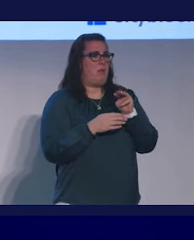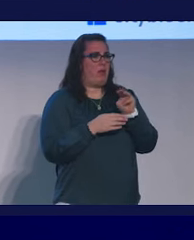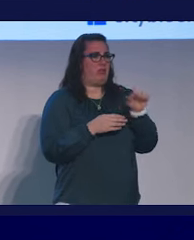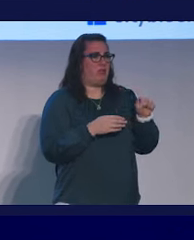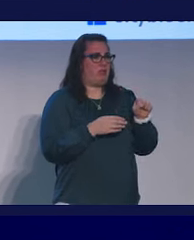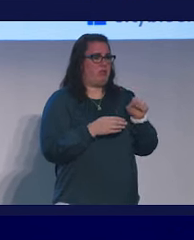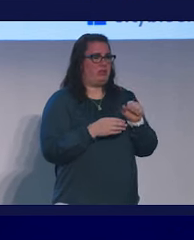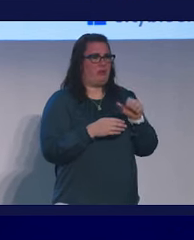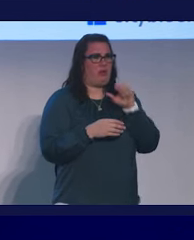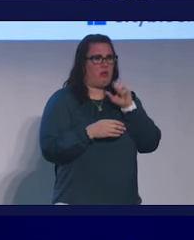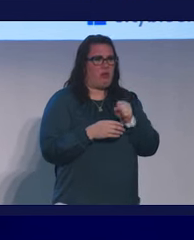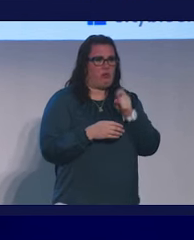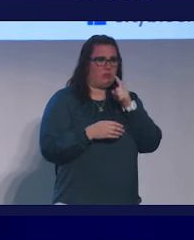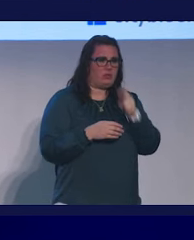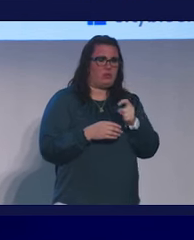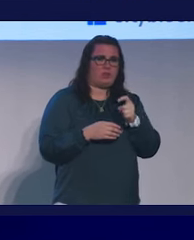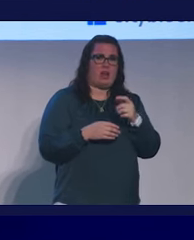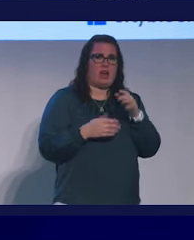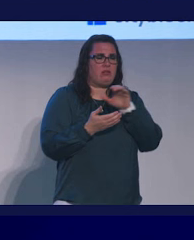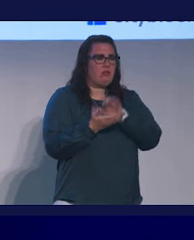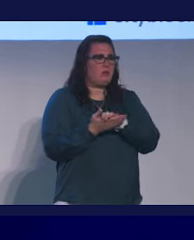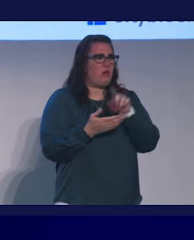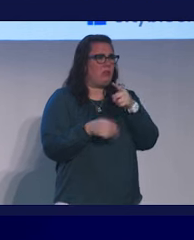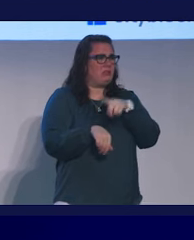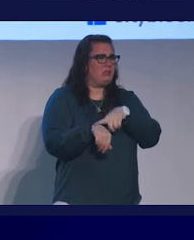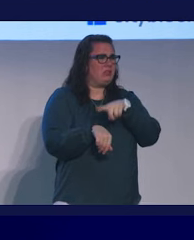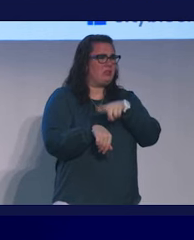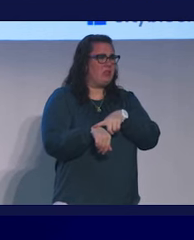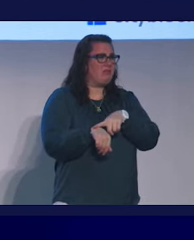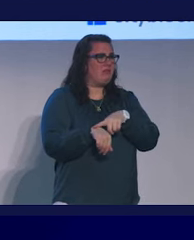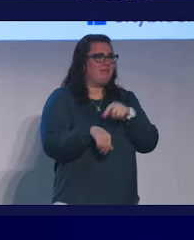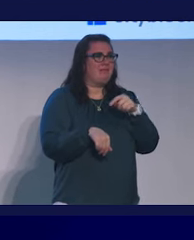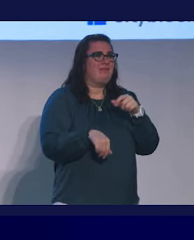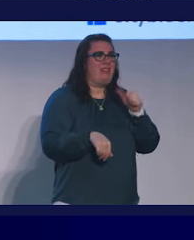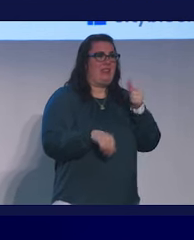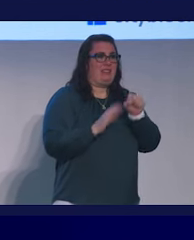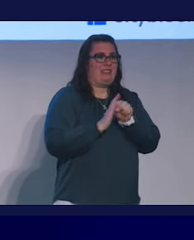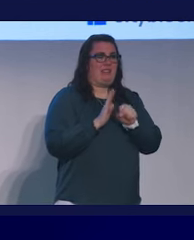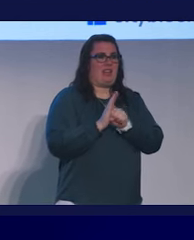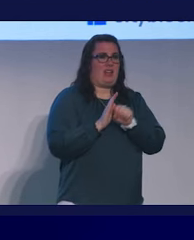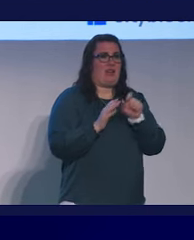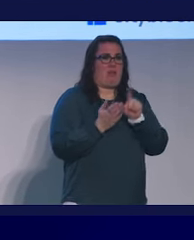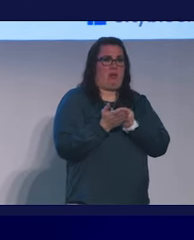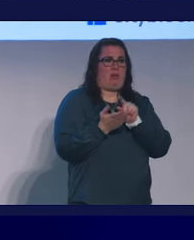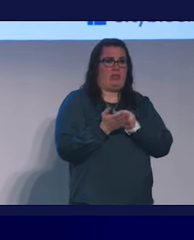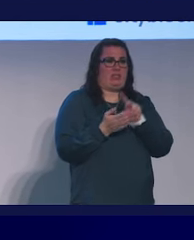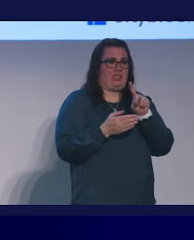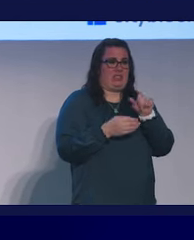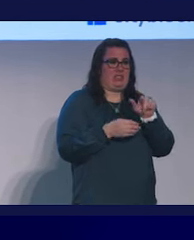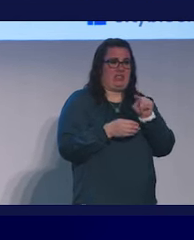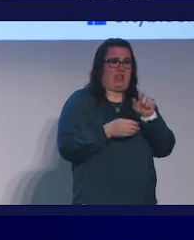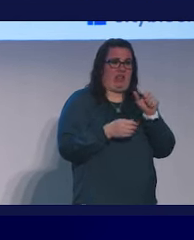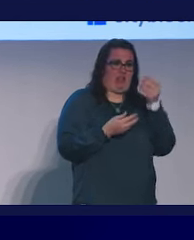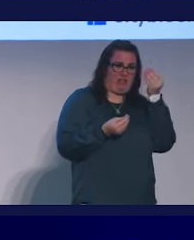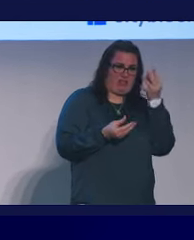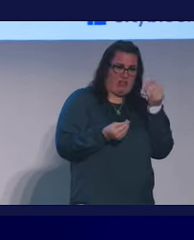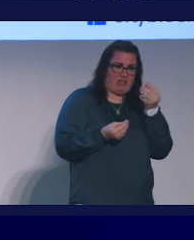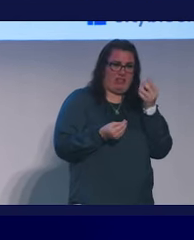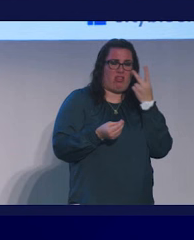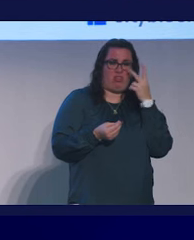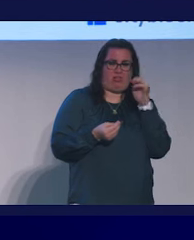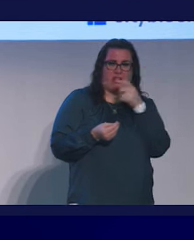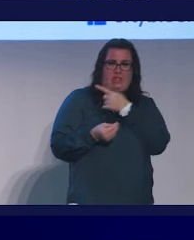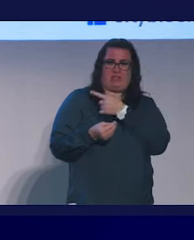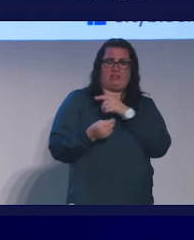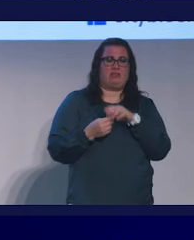It is so old because I believe that is the only time that any state has published data that looks like this to own